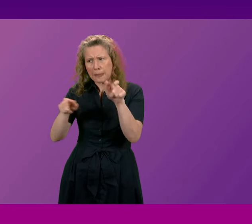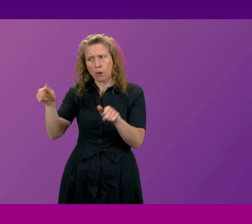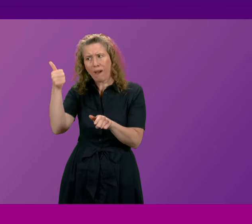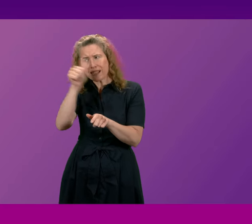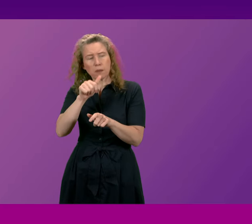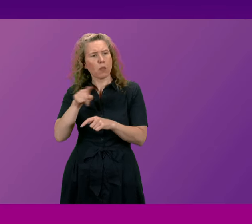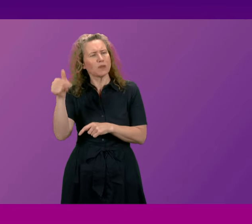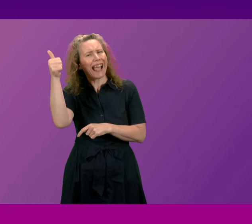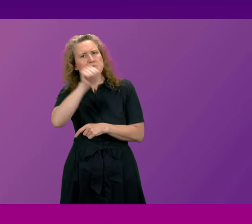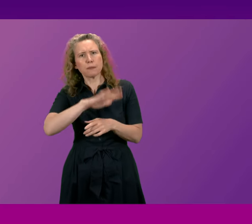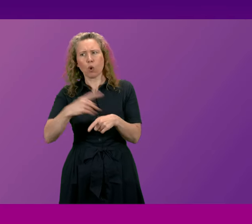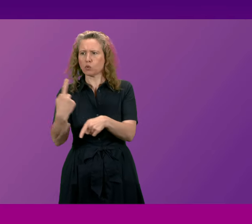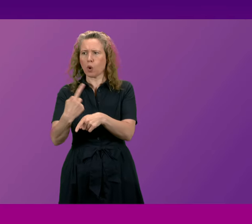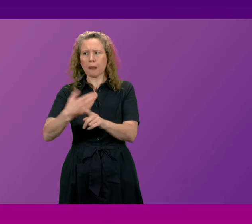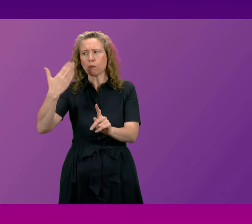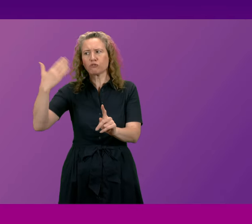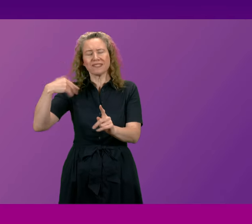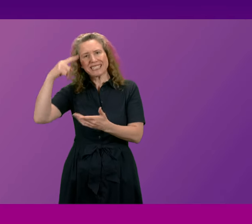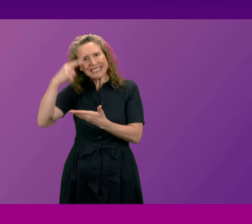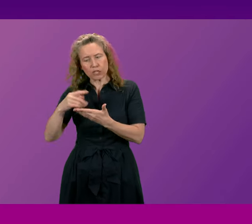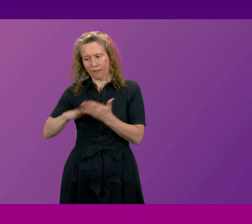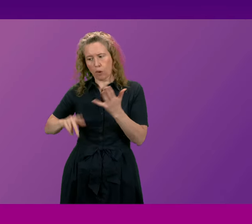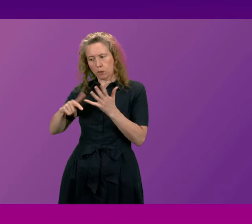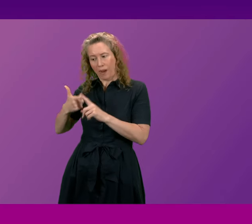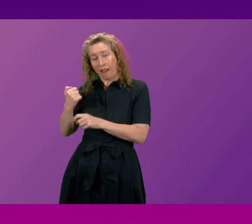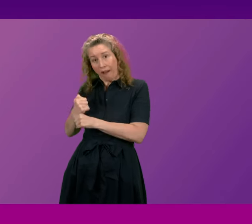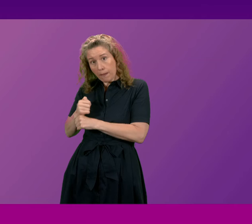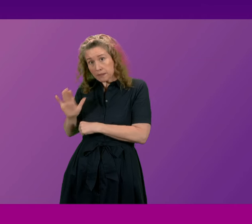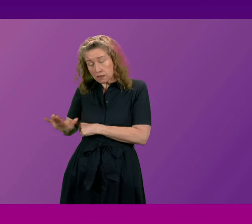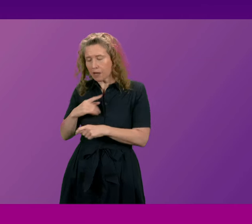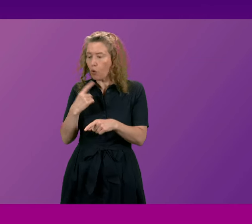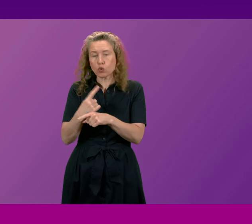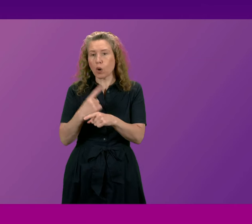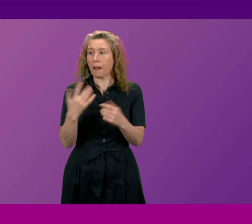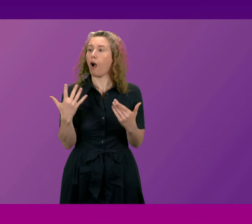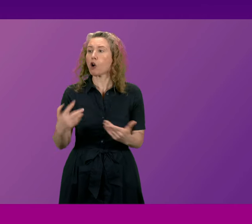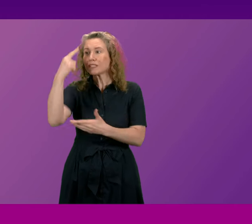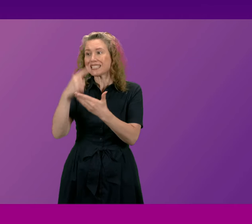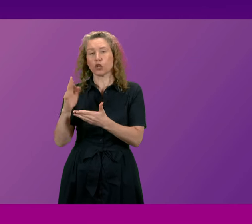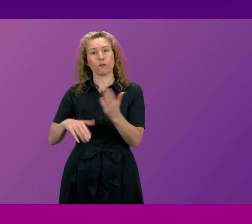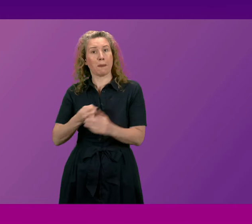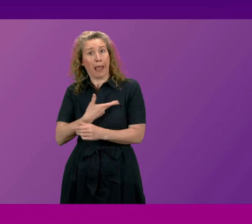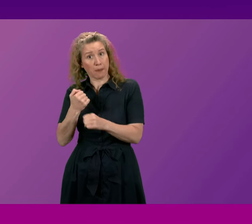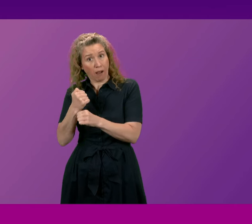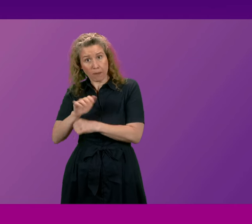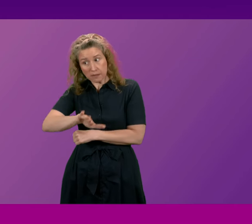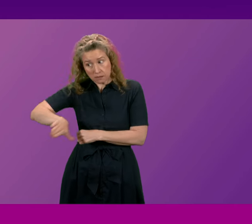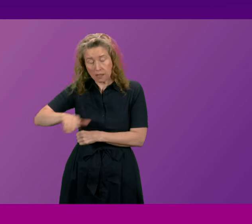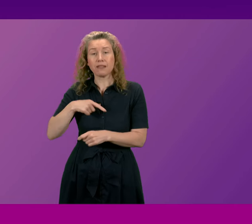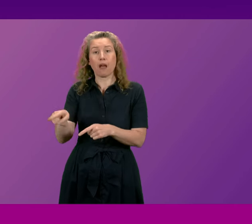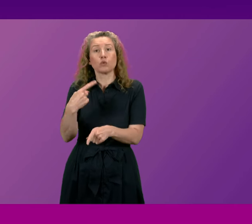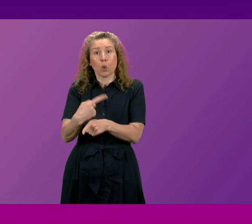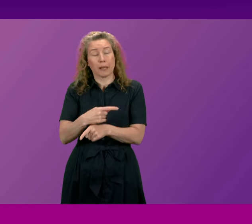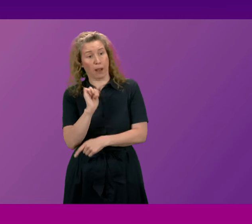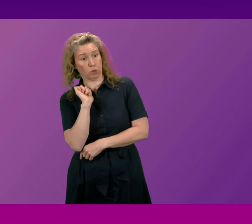experts were not speaking about previous decisions of the UK government or current decisions of the Labour government. They were commenting on